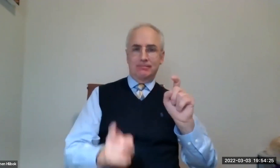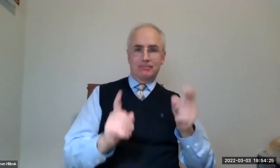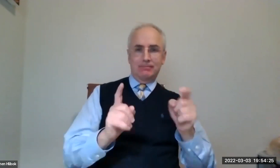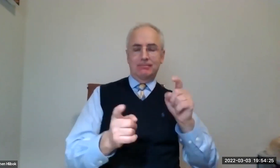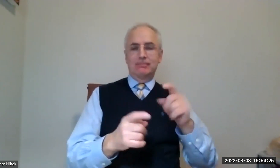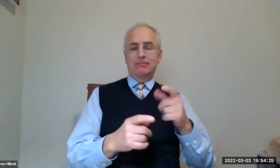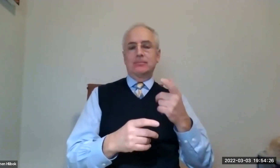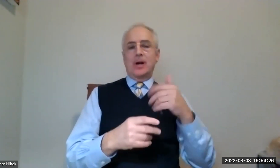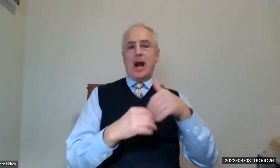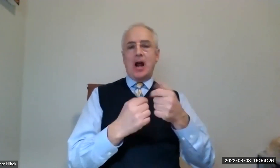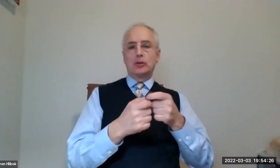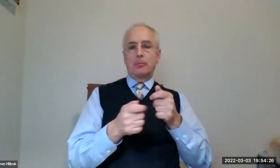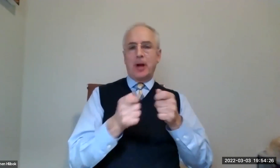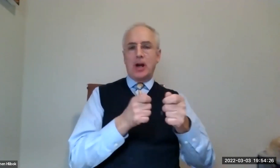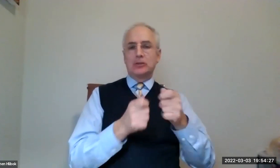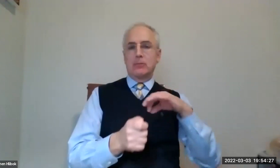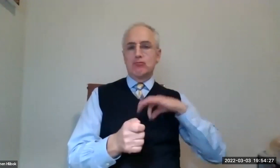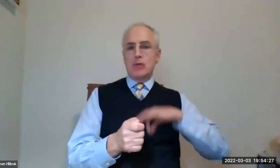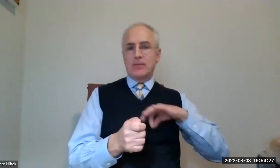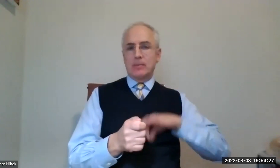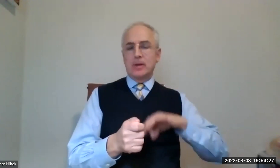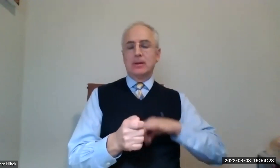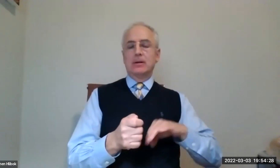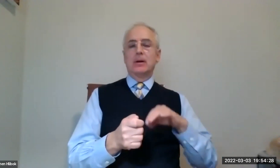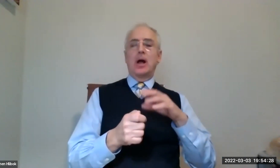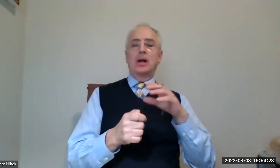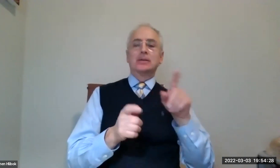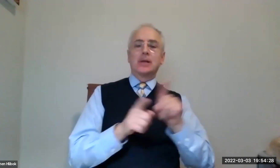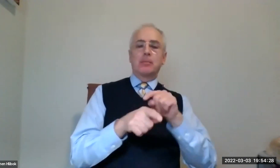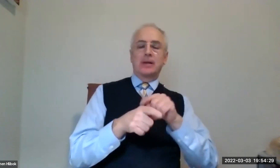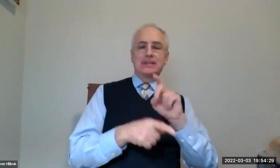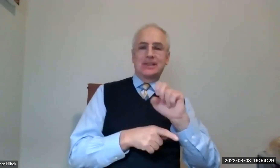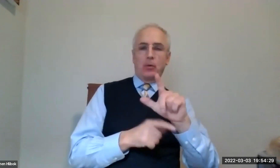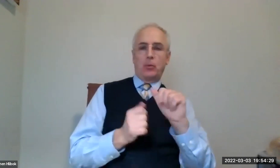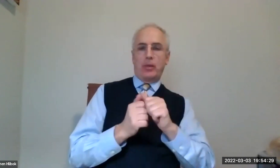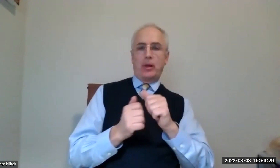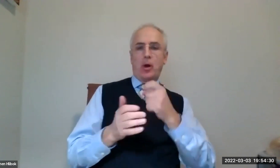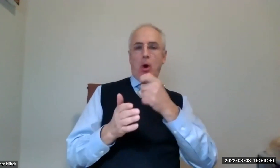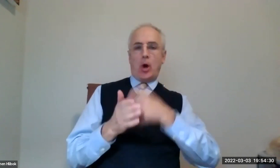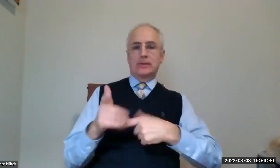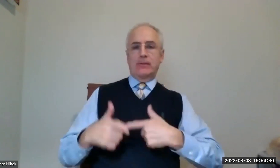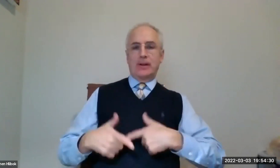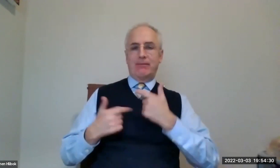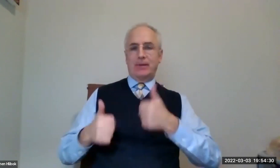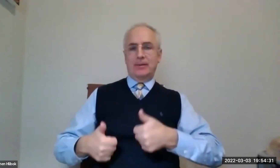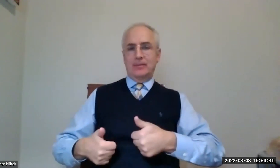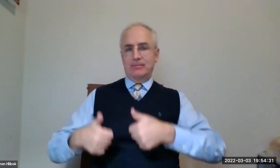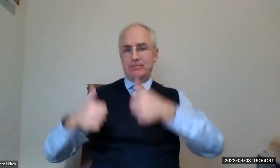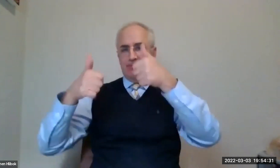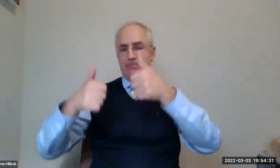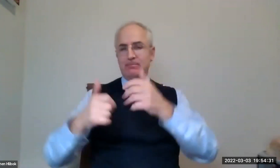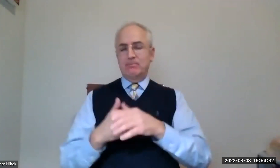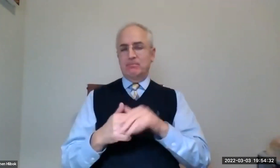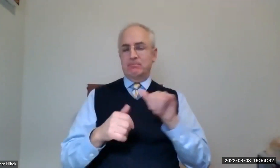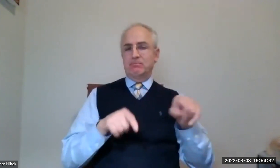that are struggling to adjust and manage to remain profitable and also deal with the cost of living